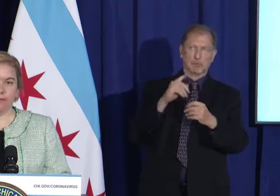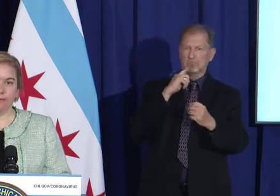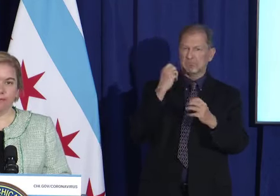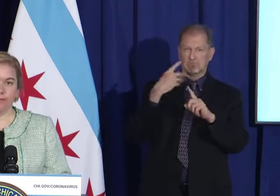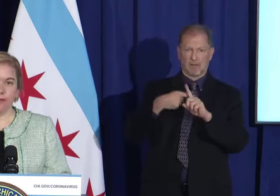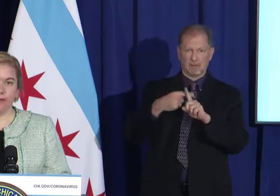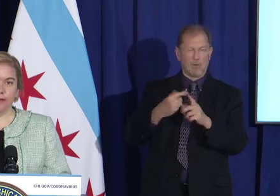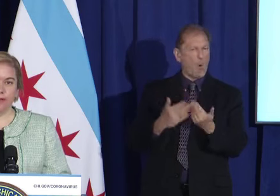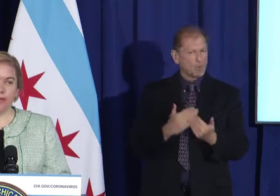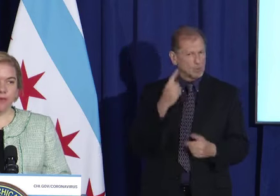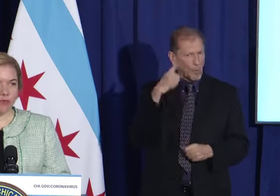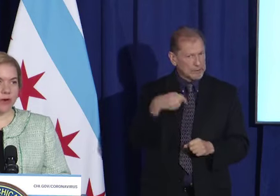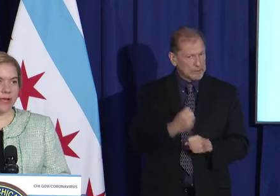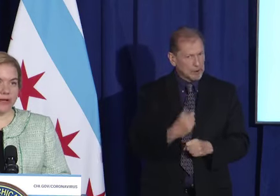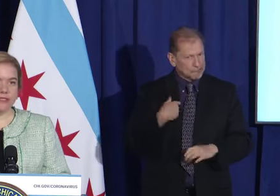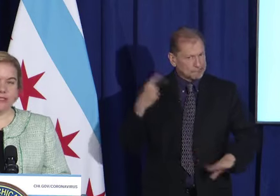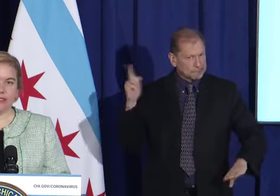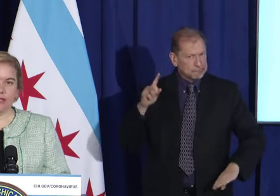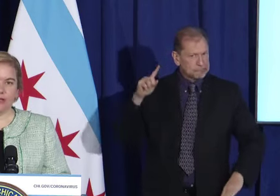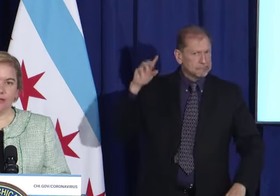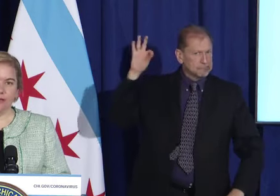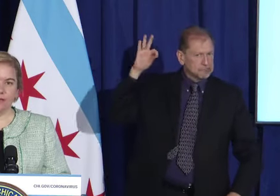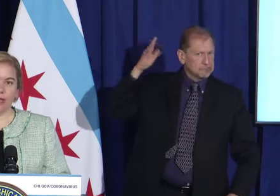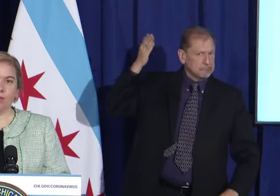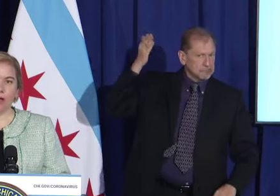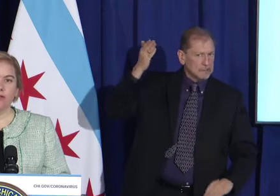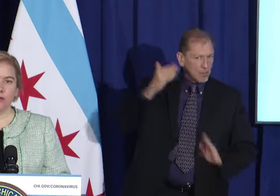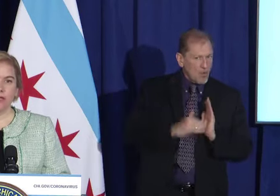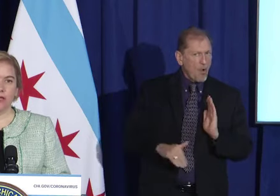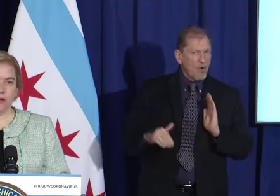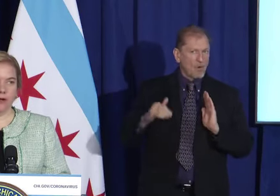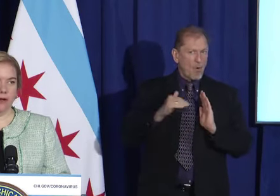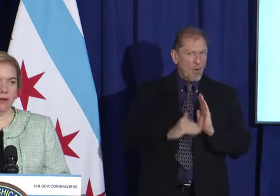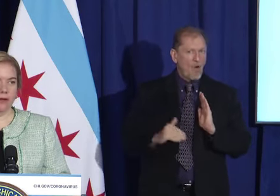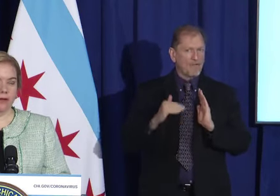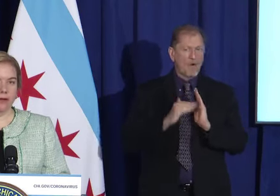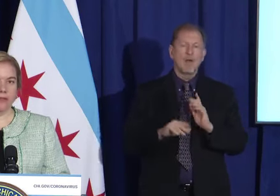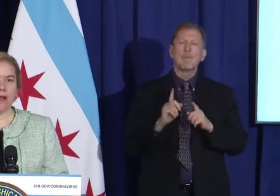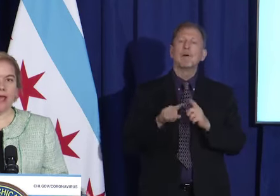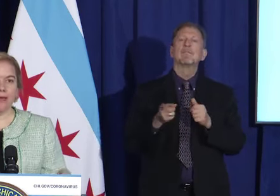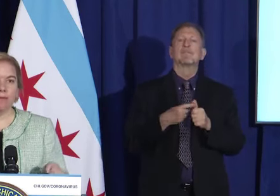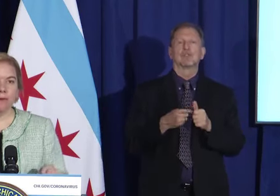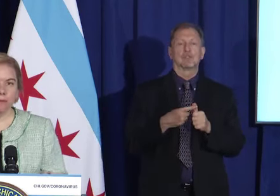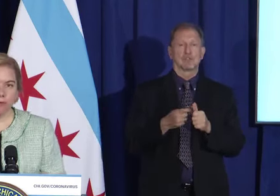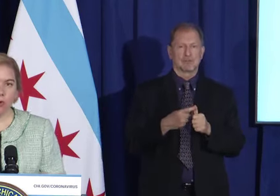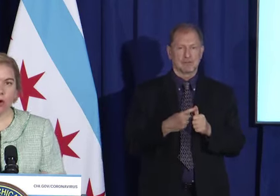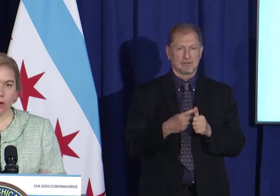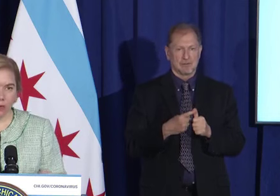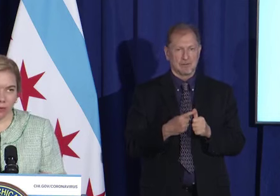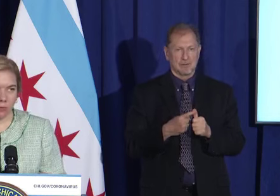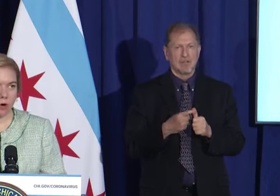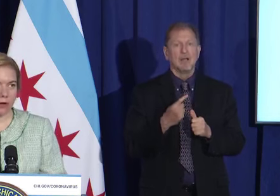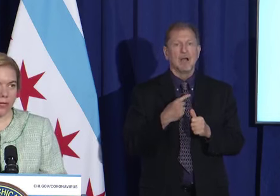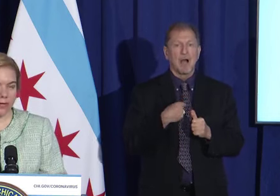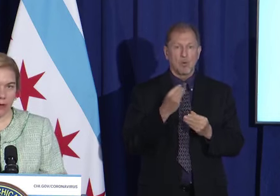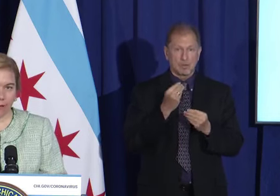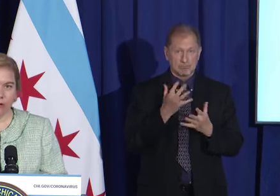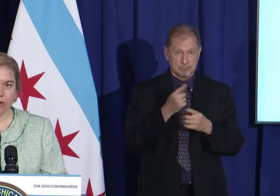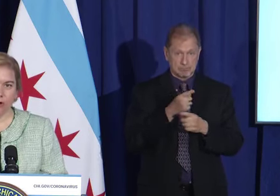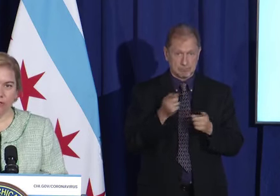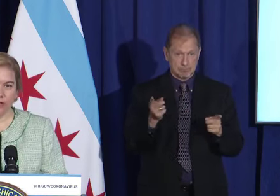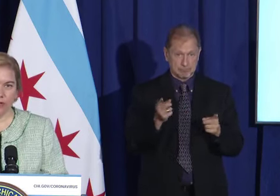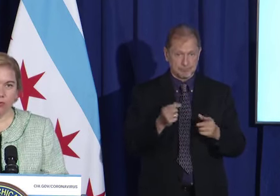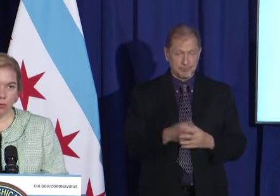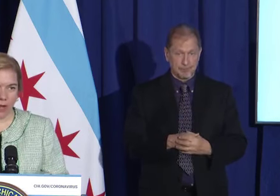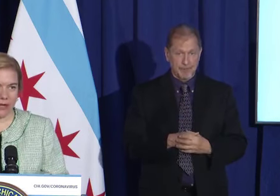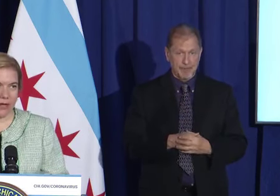point. And before I get into the data, I want you to hear that I am more worried about